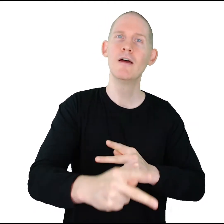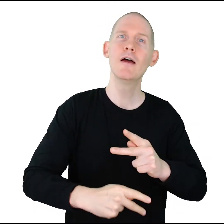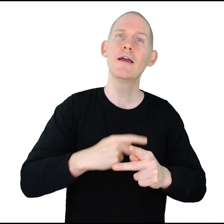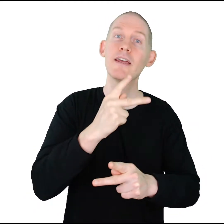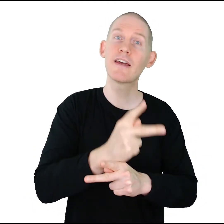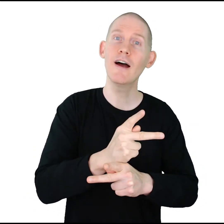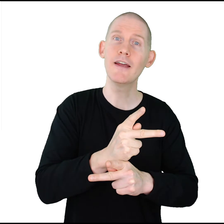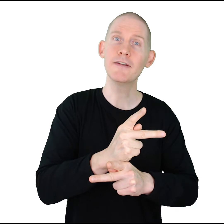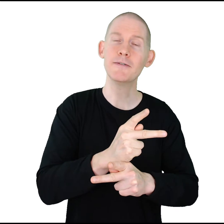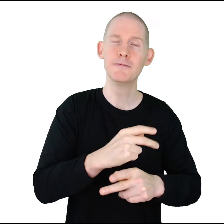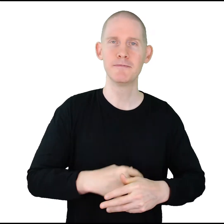Kind.